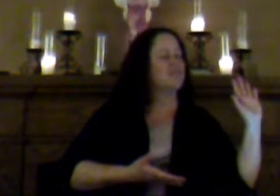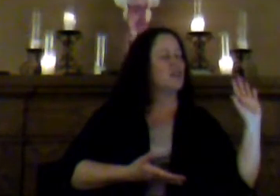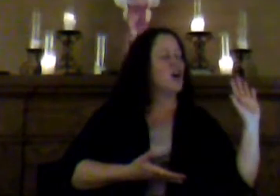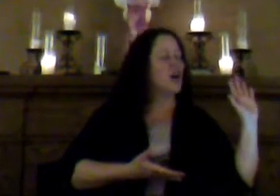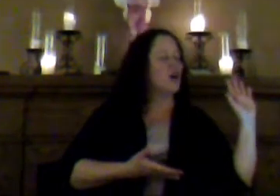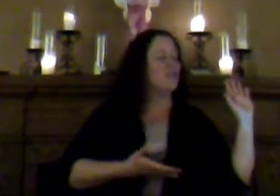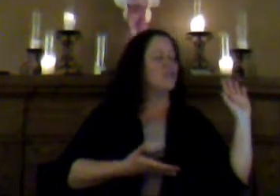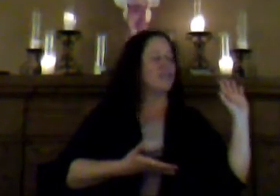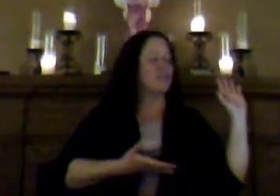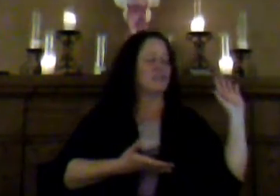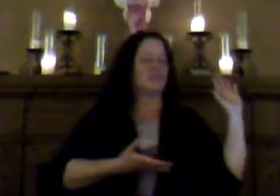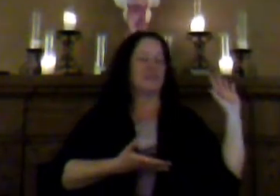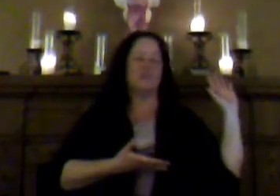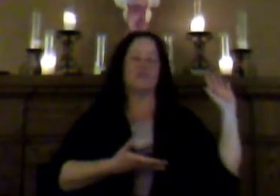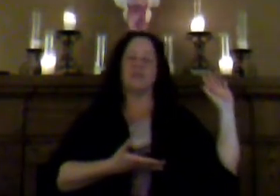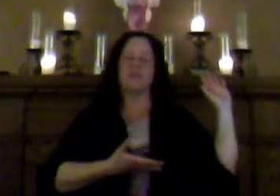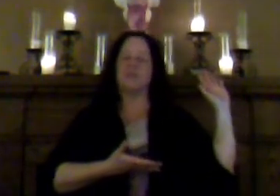All of this information.